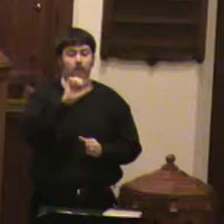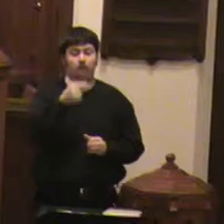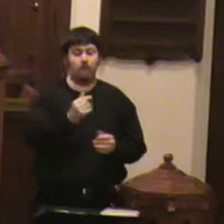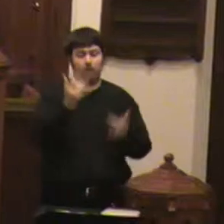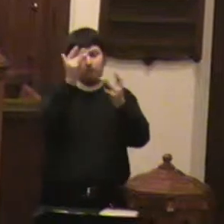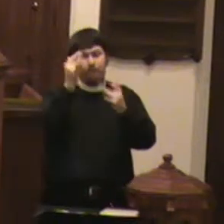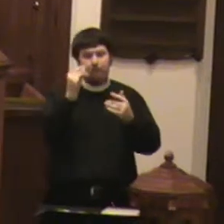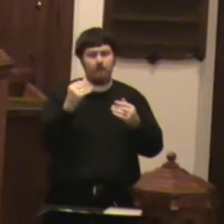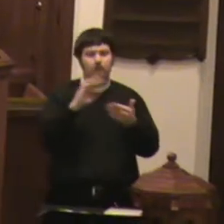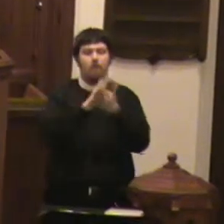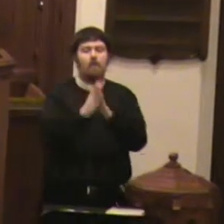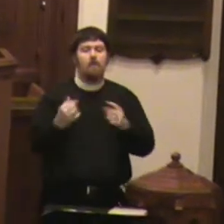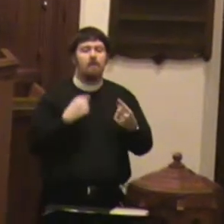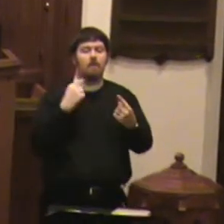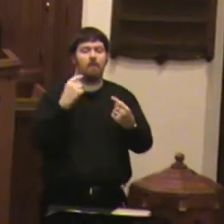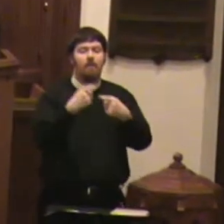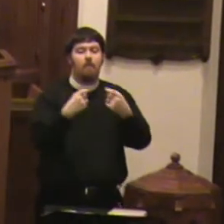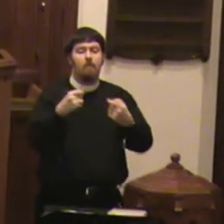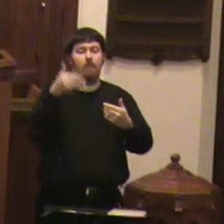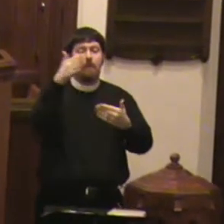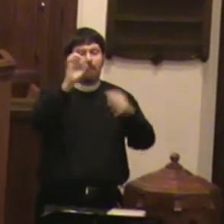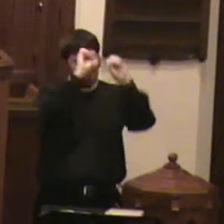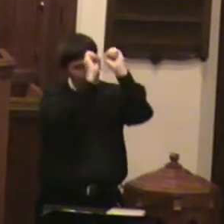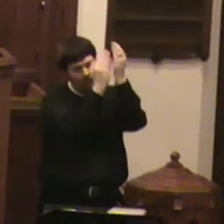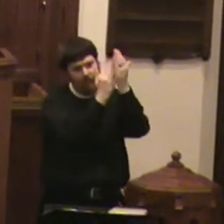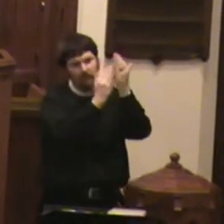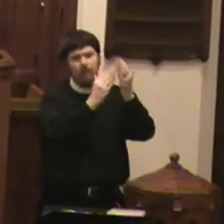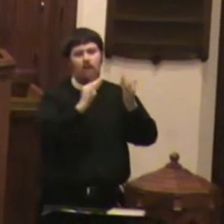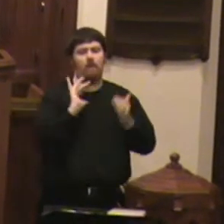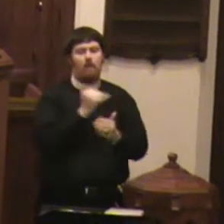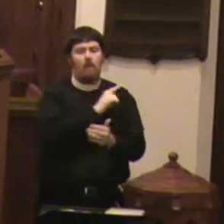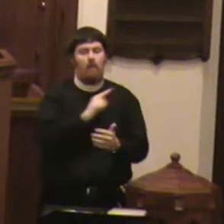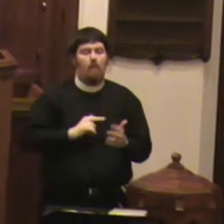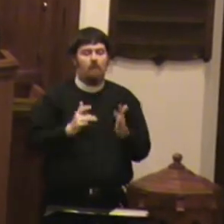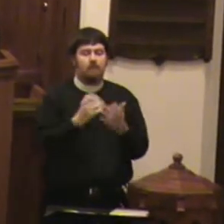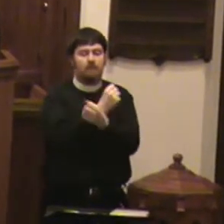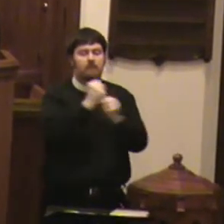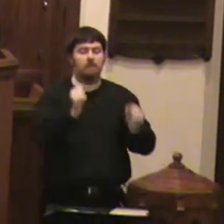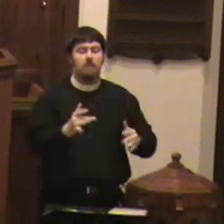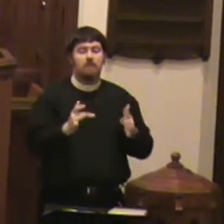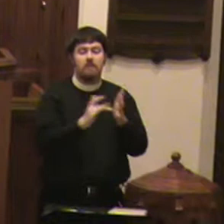and peace from God, our Father, and from our Lord, and Savior, Jesus Christ. Amen.